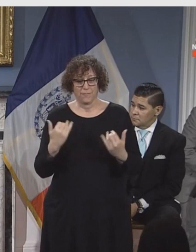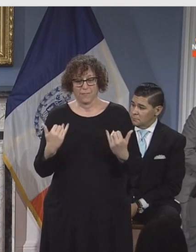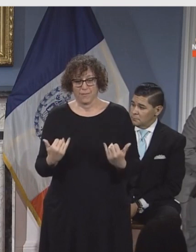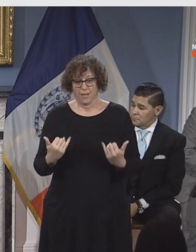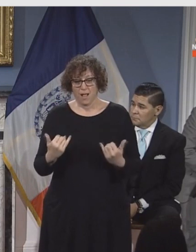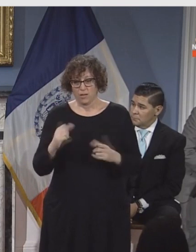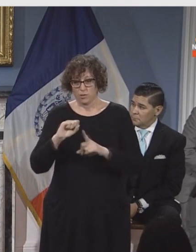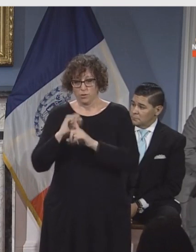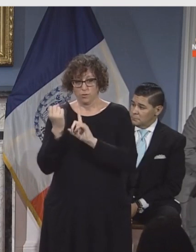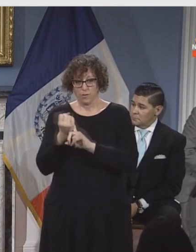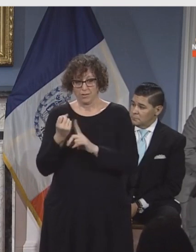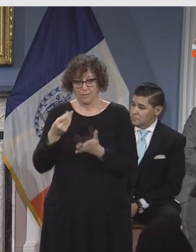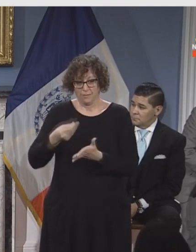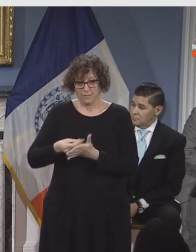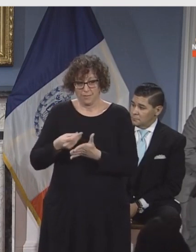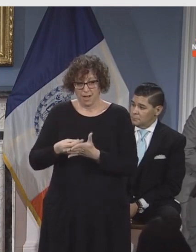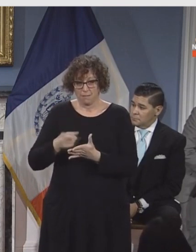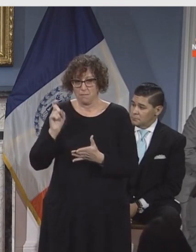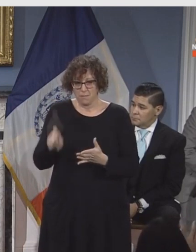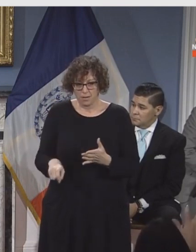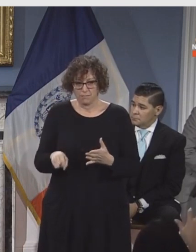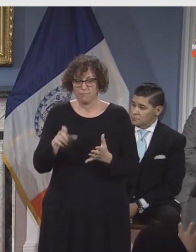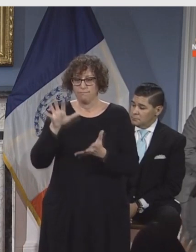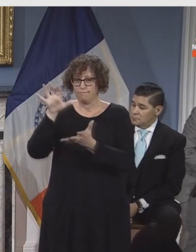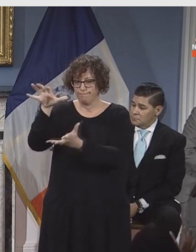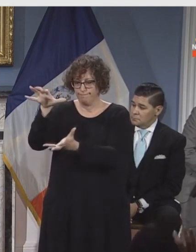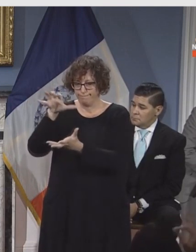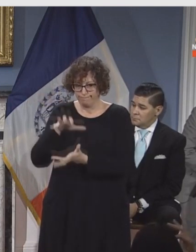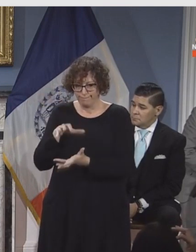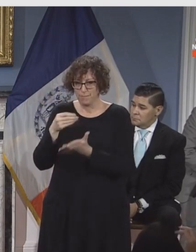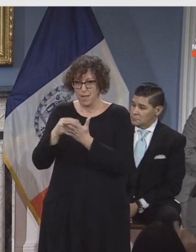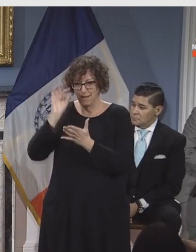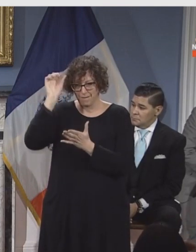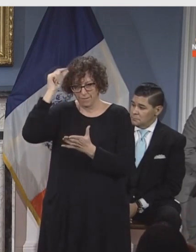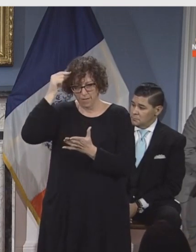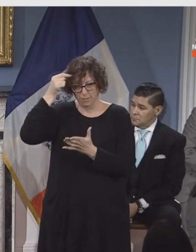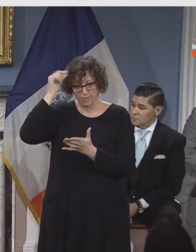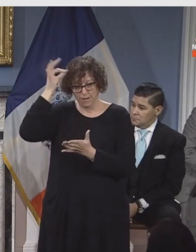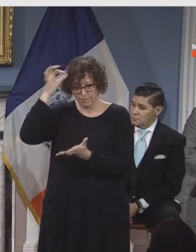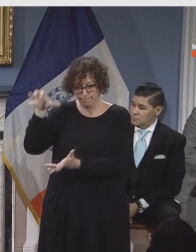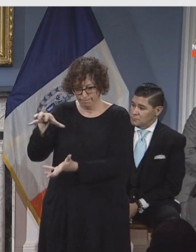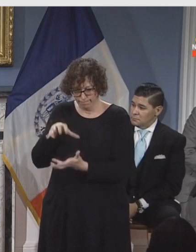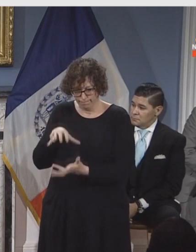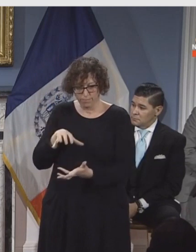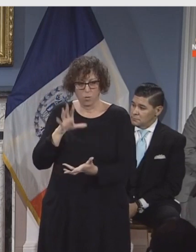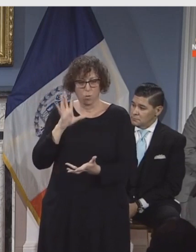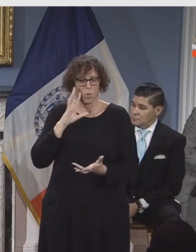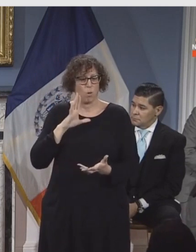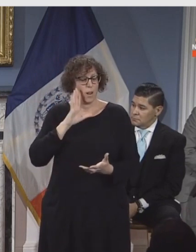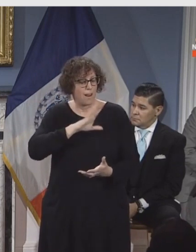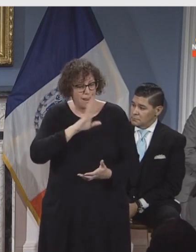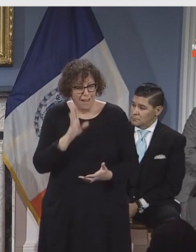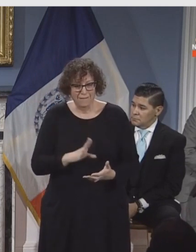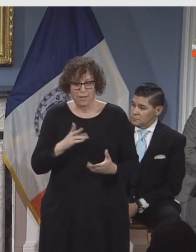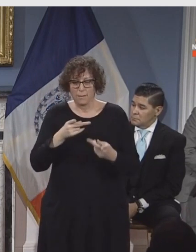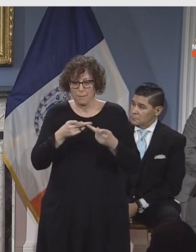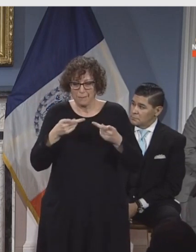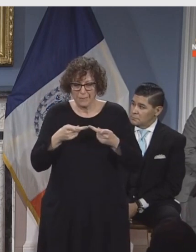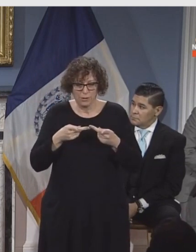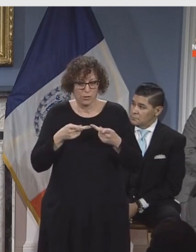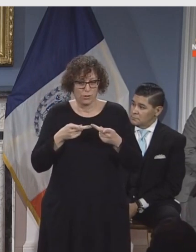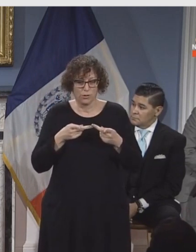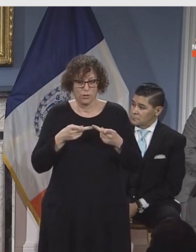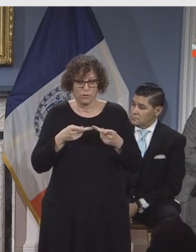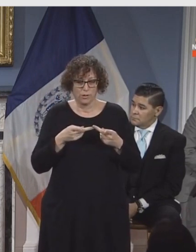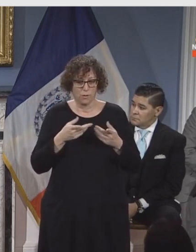the needs, the money has to come from the federal government because, you know, we would never be in a position to